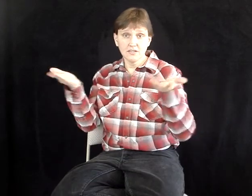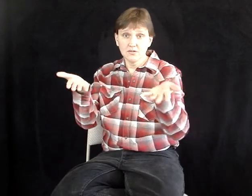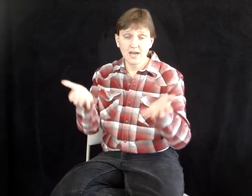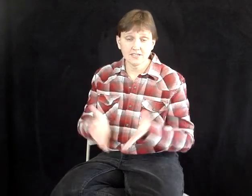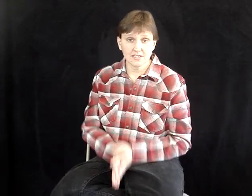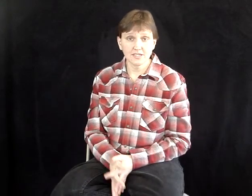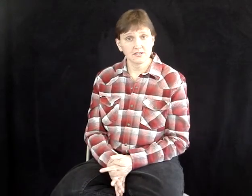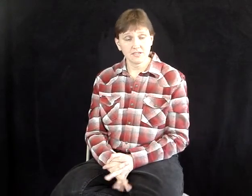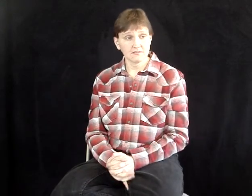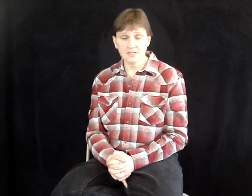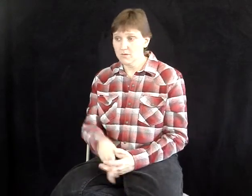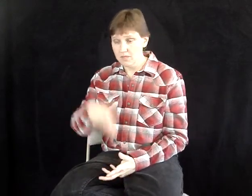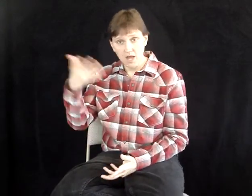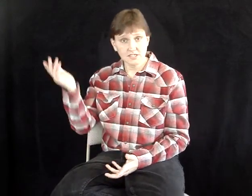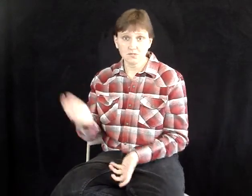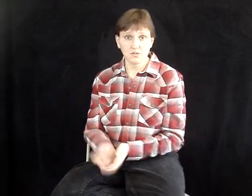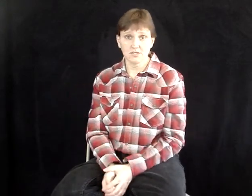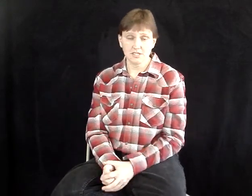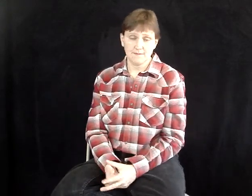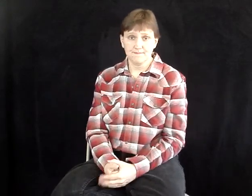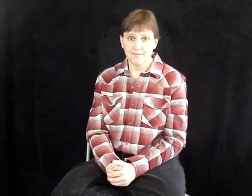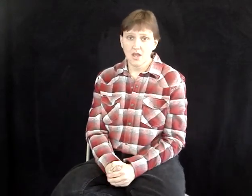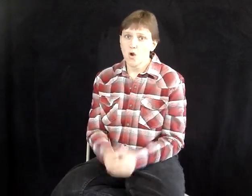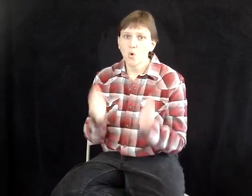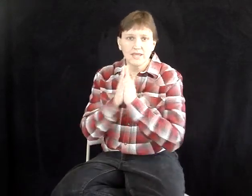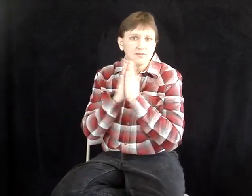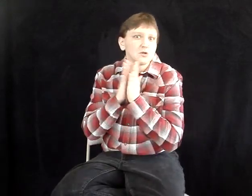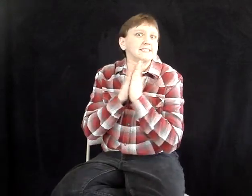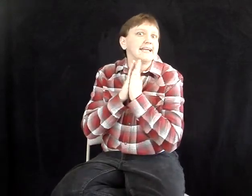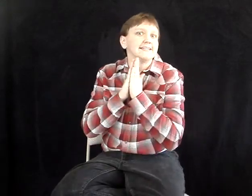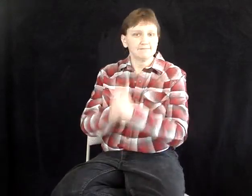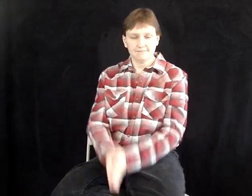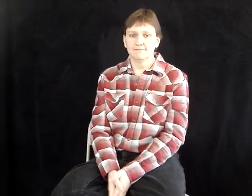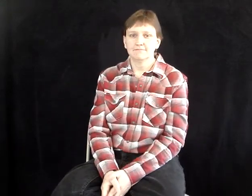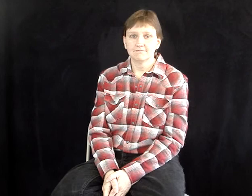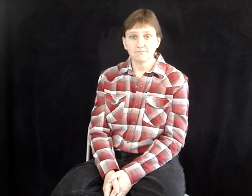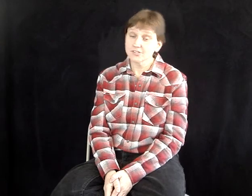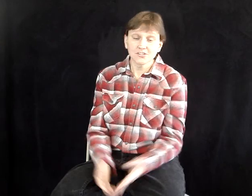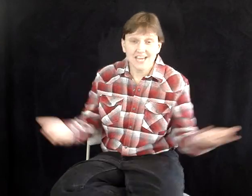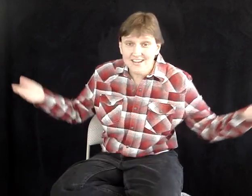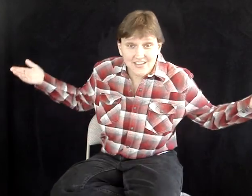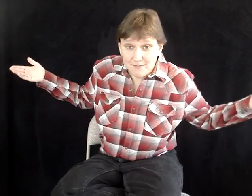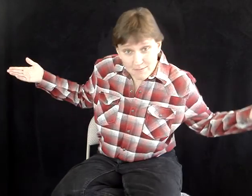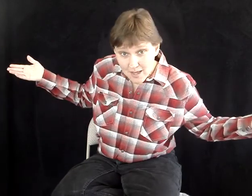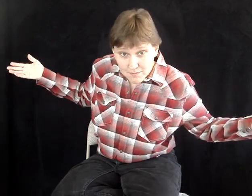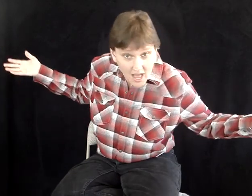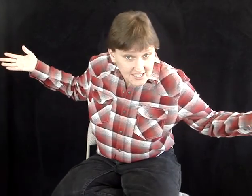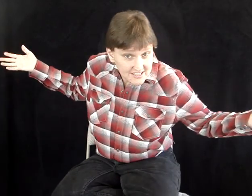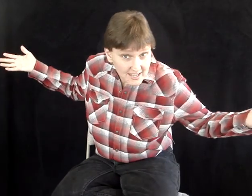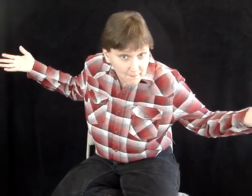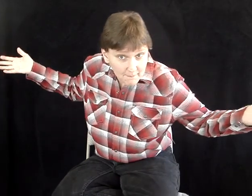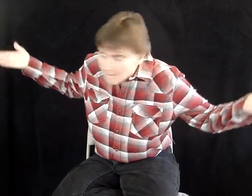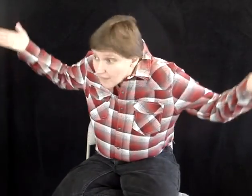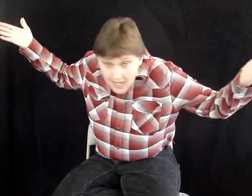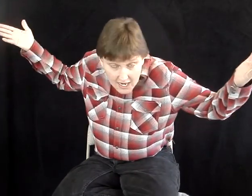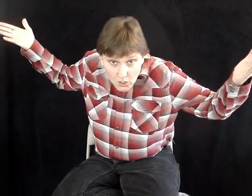you guys think that, you know, belongs to the Wilderness Club, oh, he was like, well, it turns out nothing on my blog belonged to them. Hello?